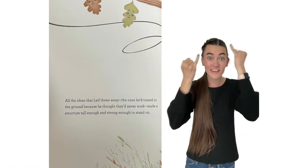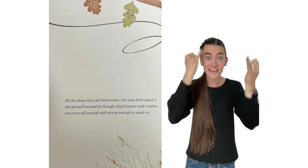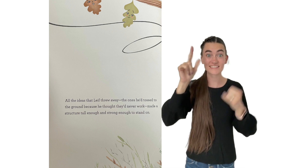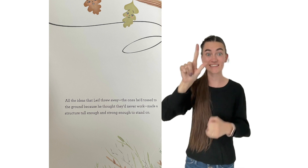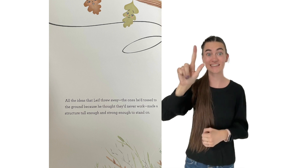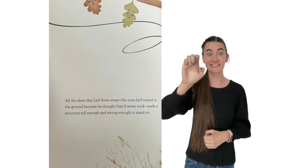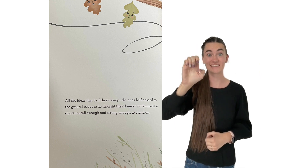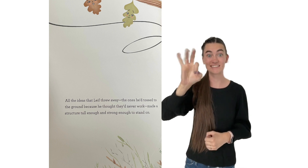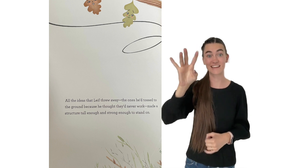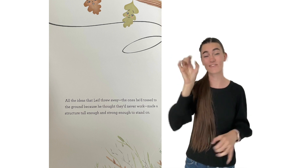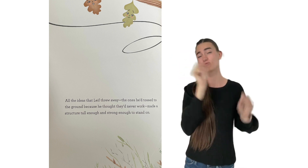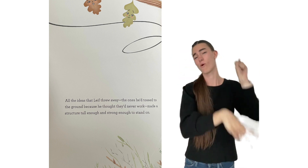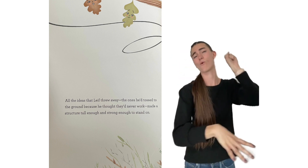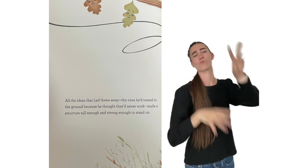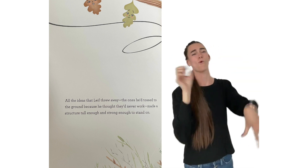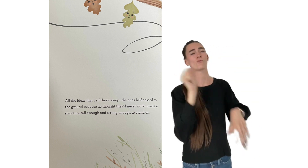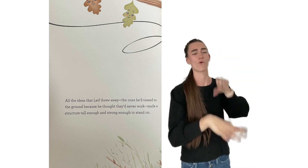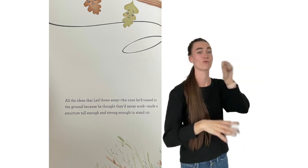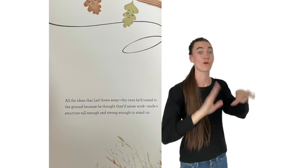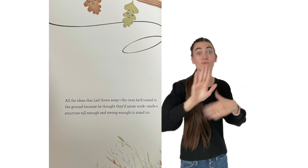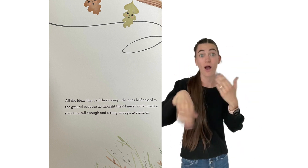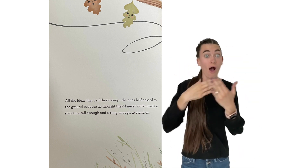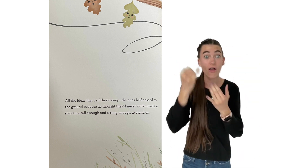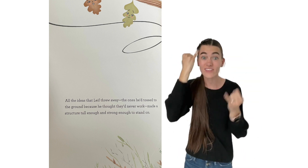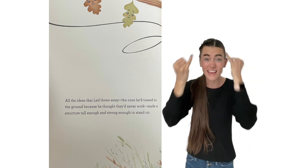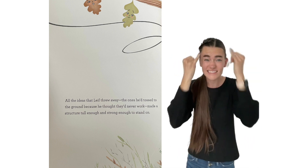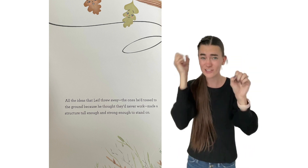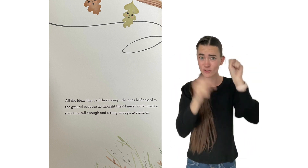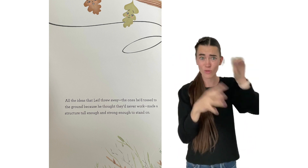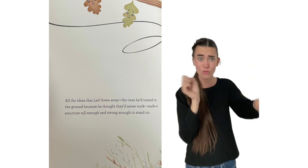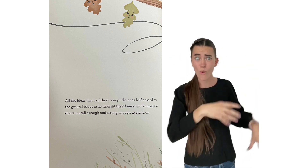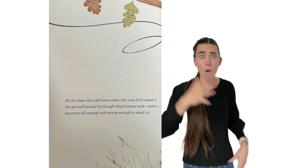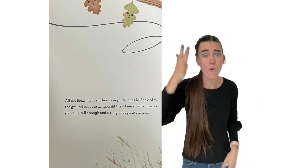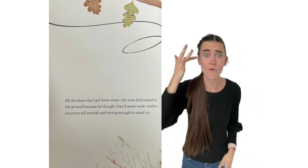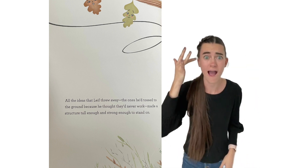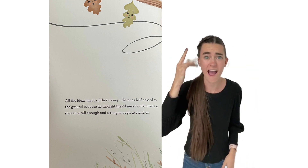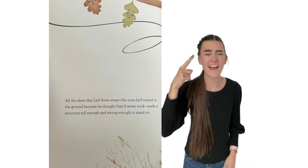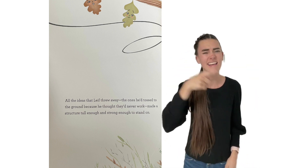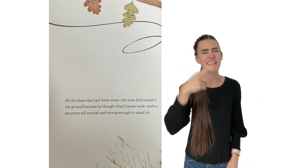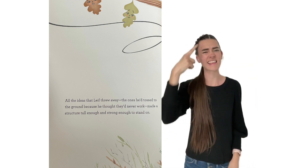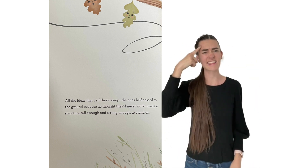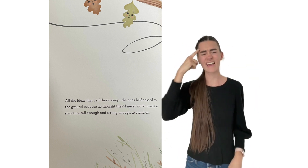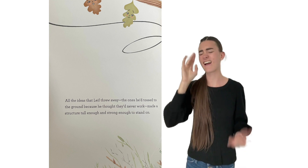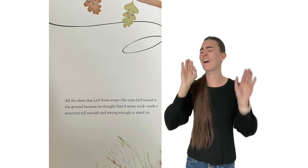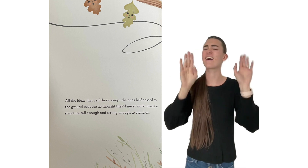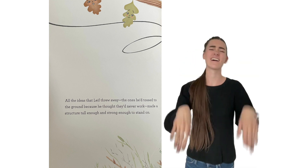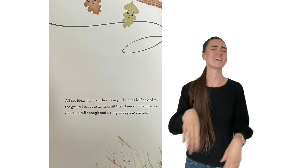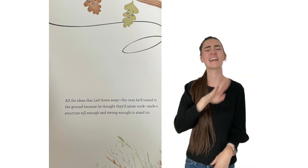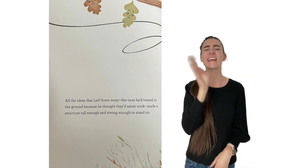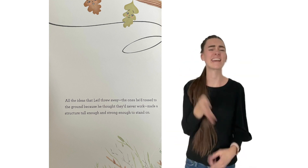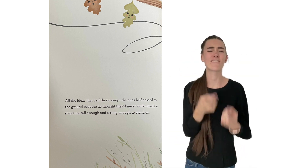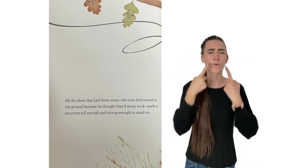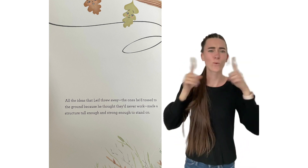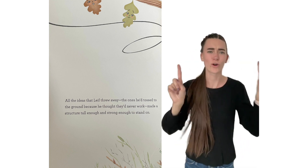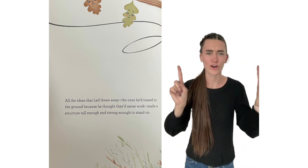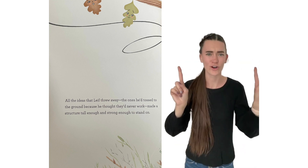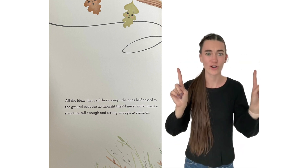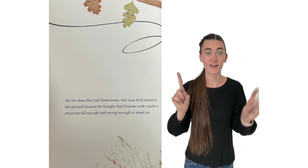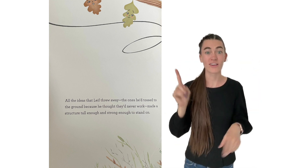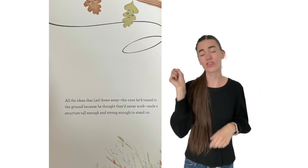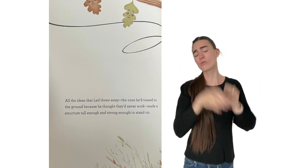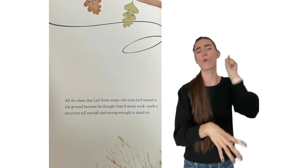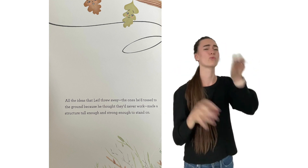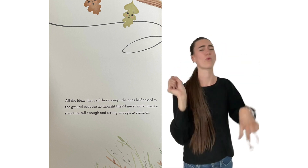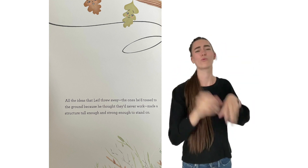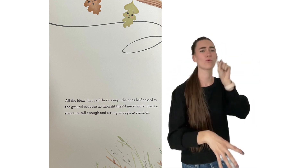All the ideas that Leaf threw away, the ones he tossed to the ground because he thought they'd never